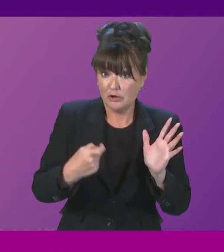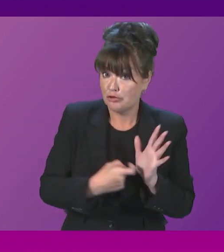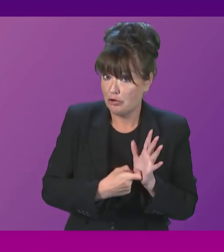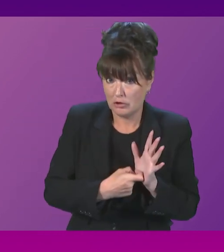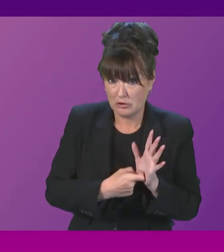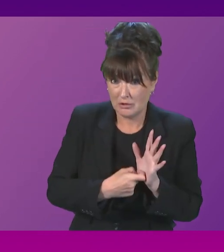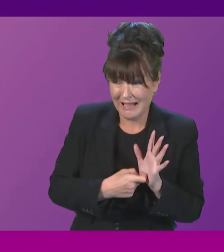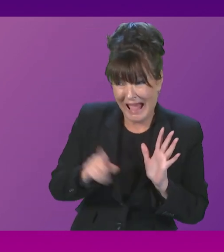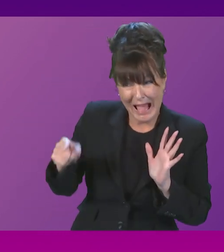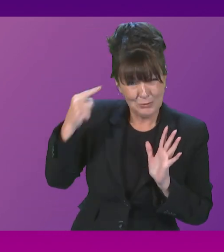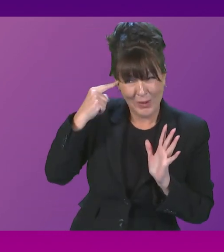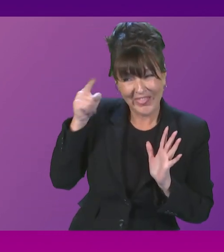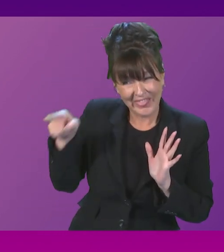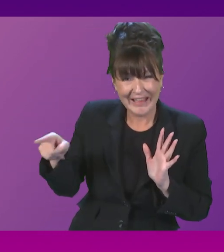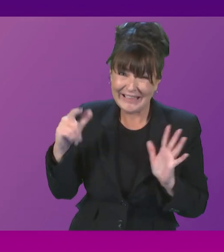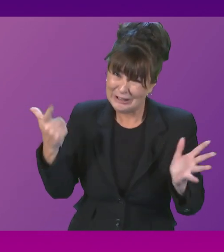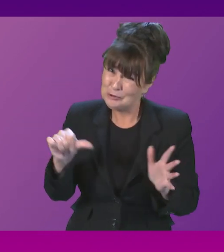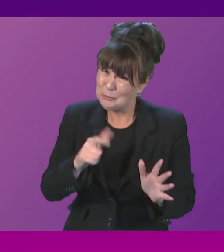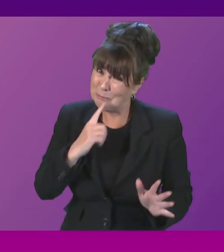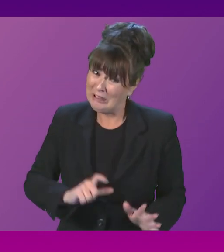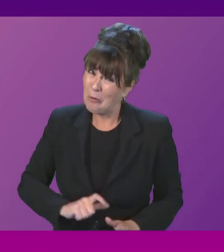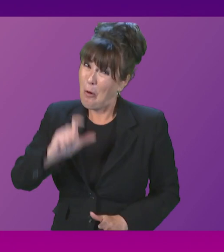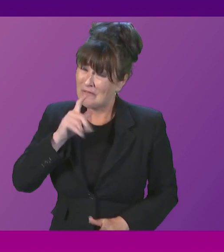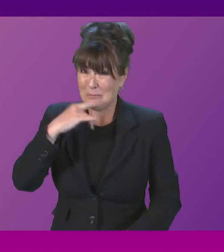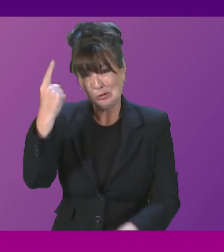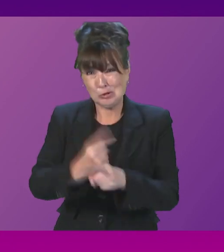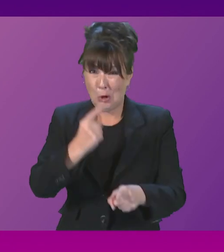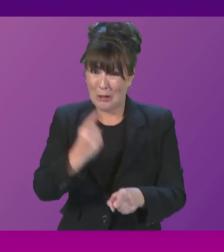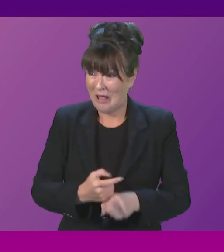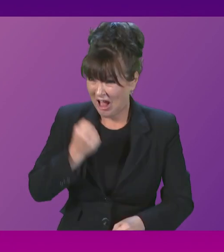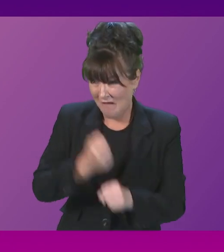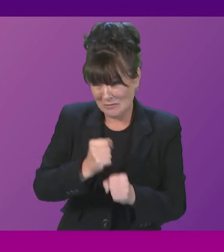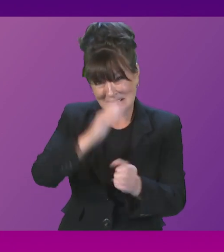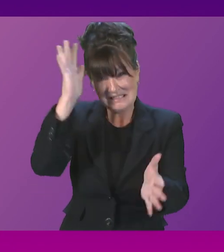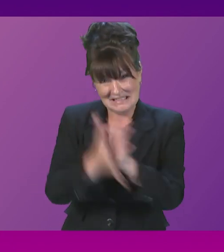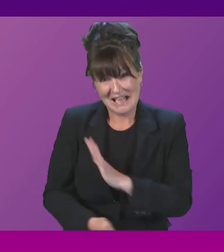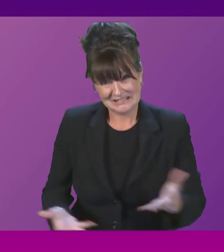very strong ground at all today in talking about government disasters.